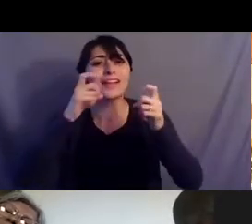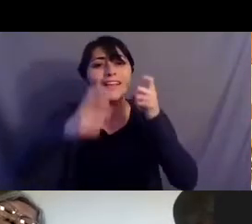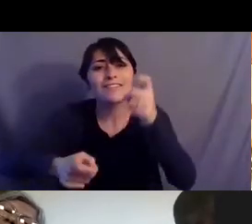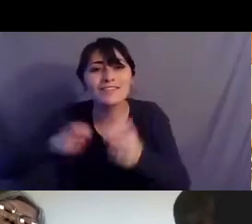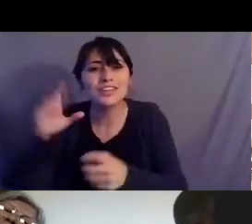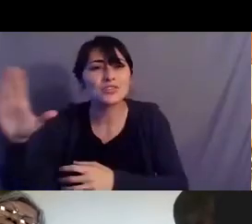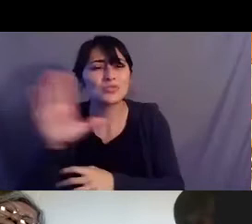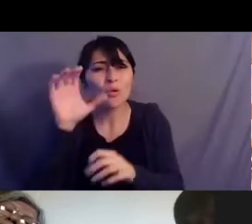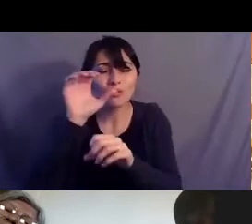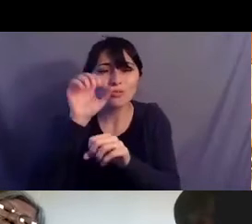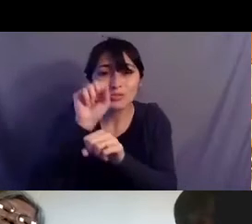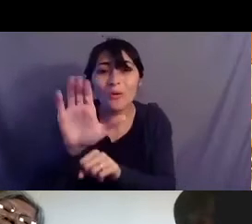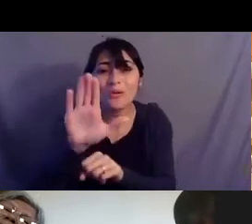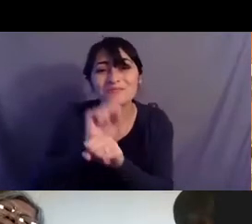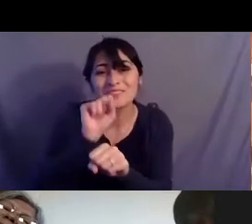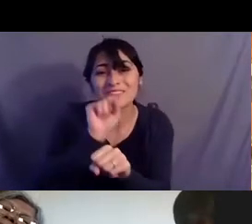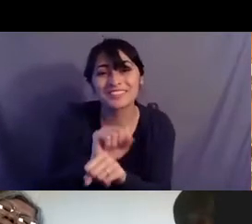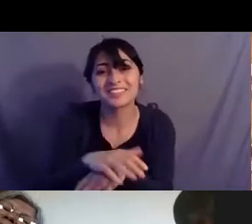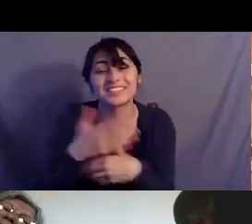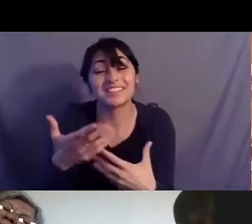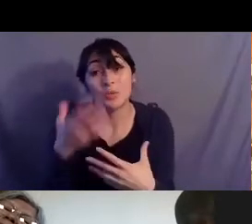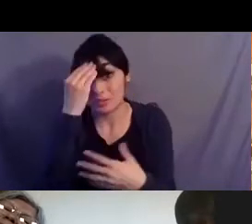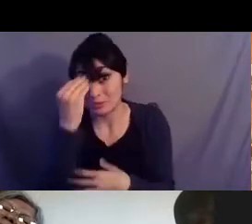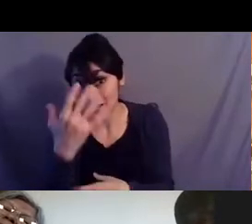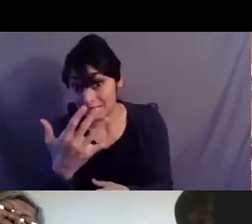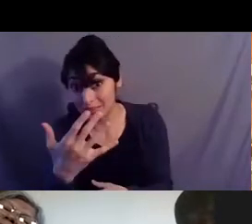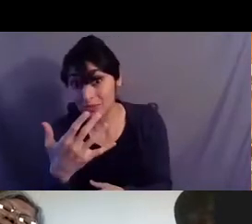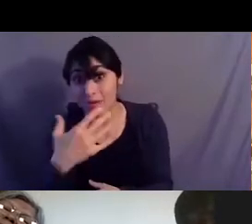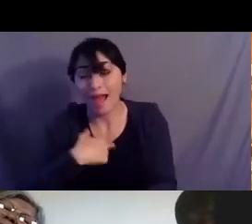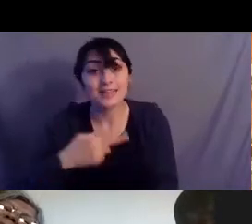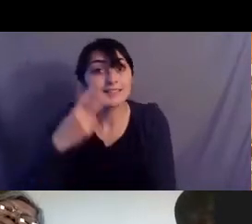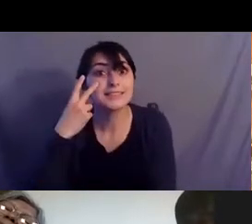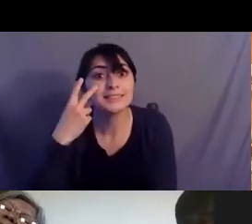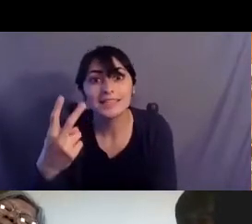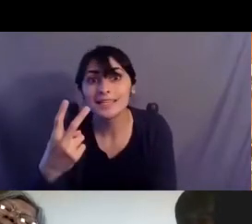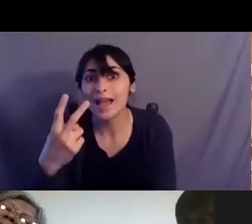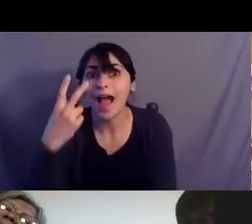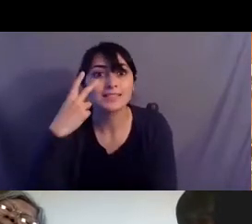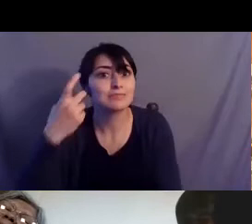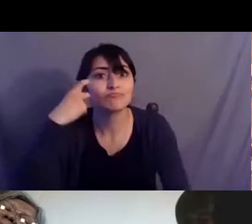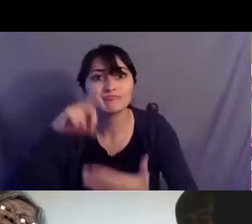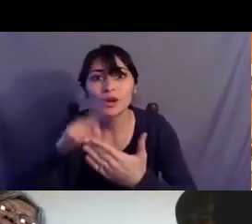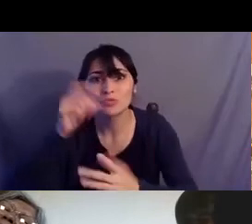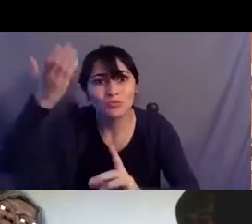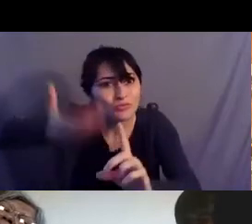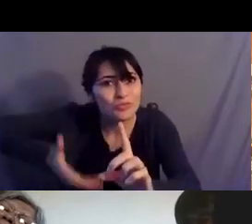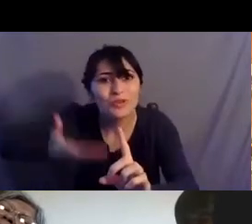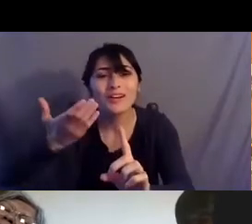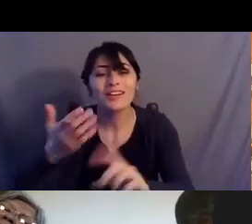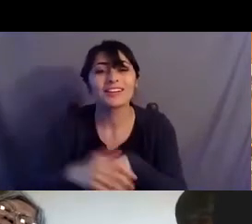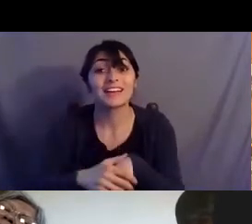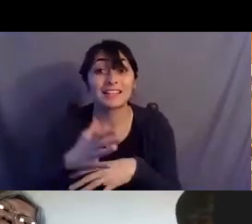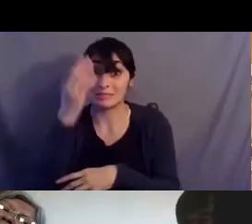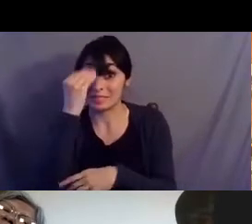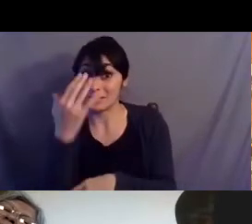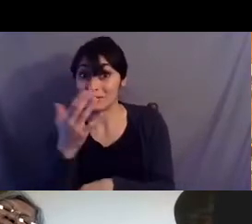i just wanted to tell you uh i seen i see i see i see you and i also wanted to tell you i